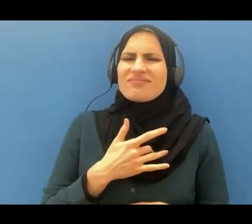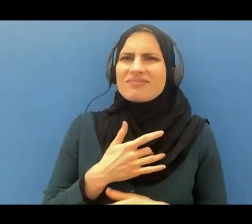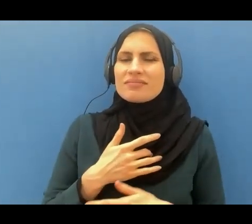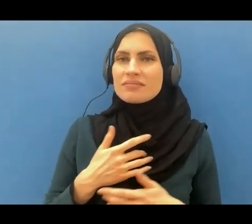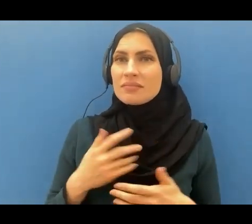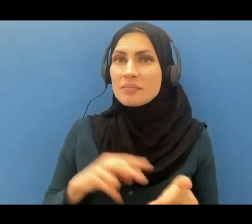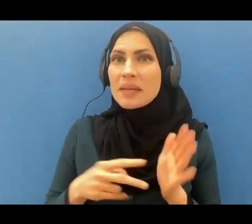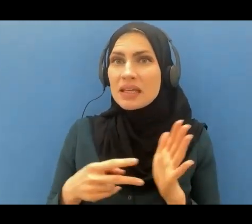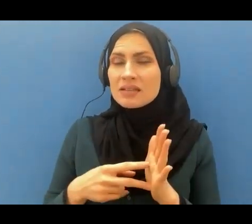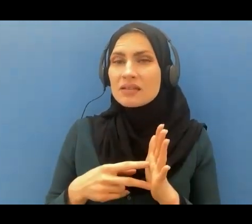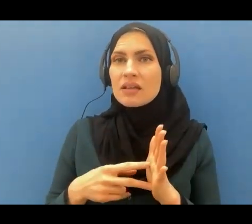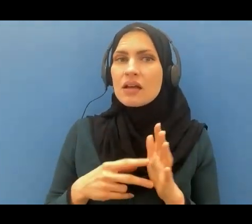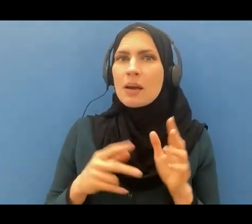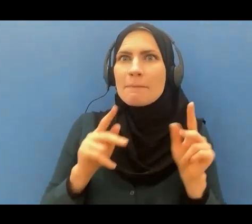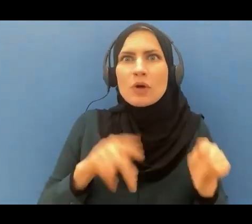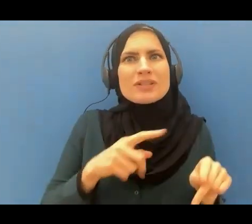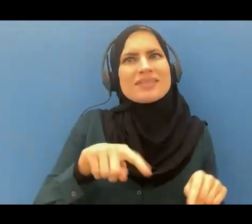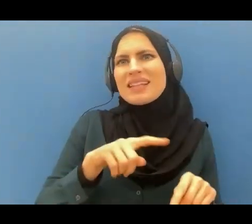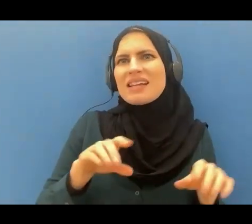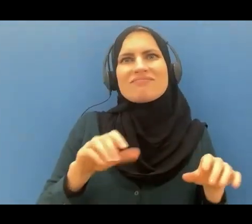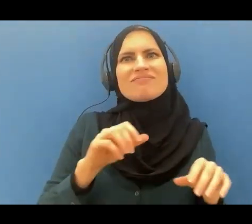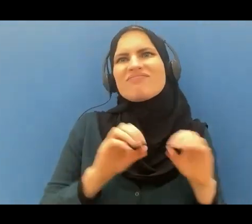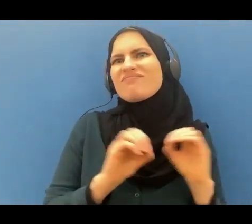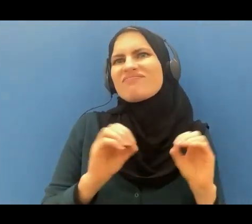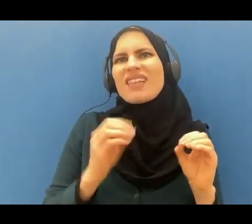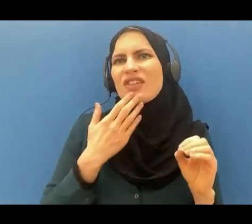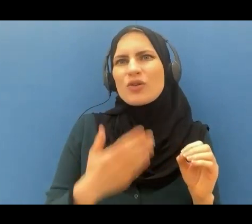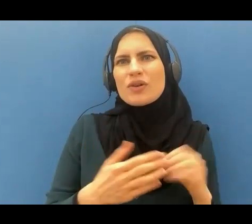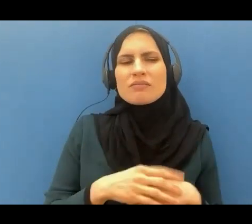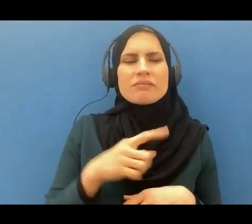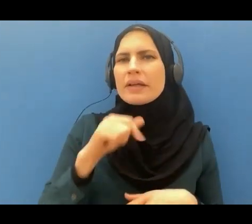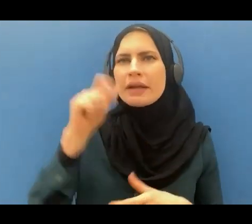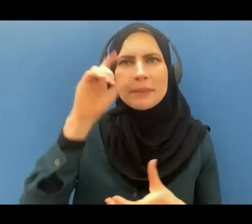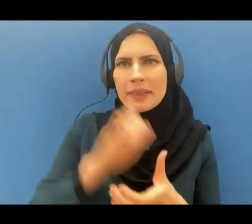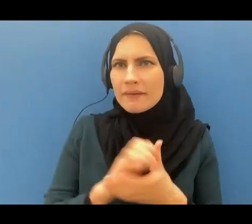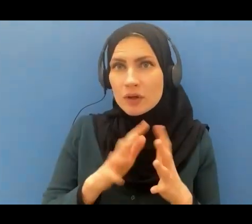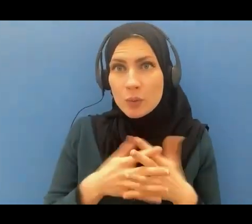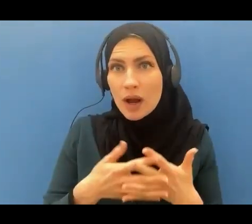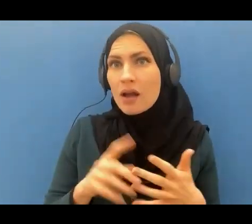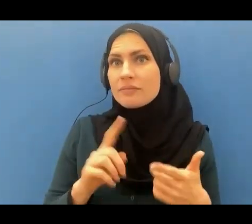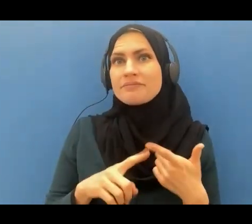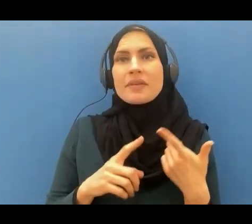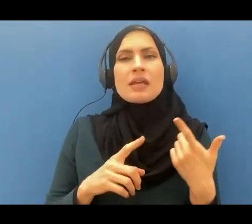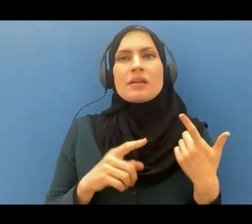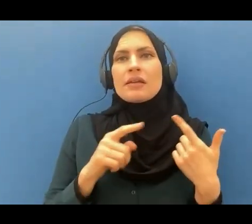not do good at all. He did not believe in the Quran. He was mocking the Quran.